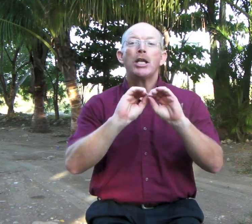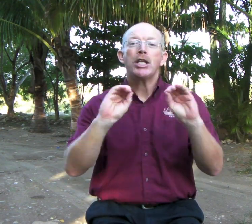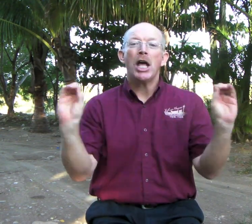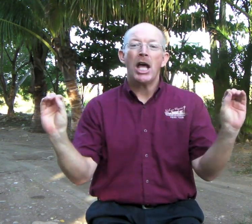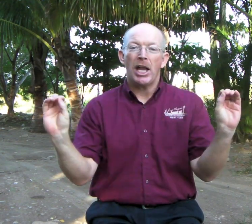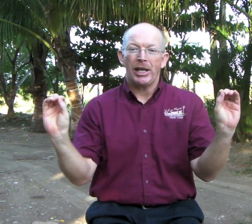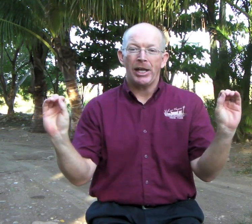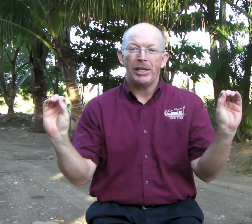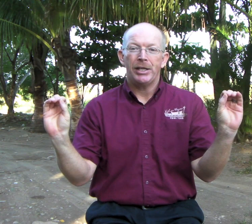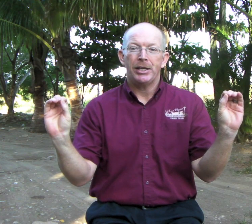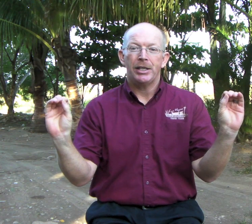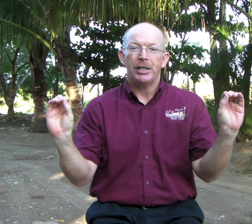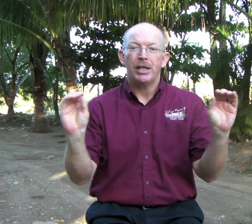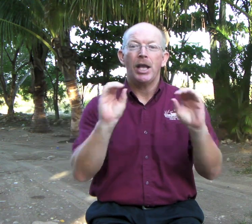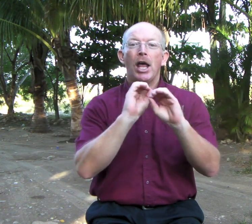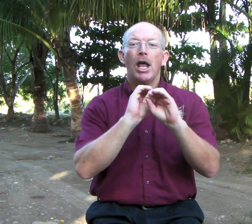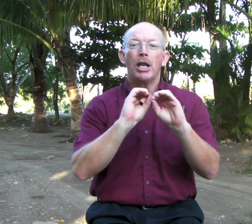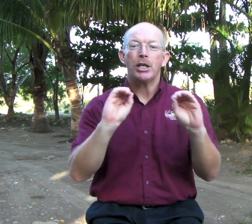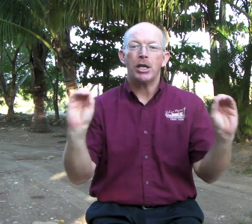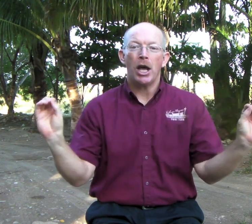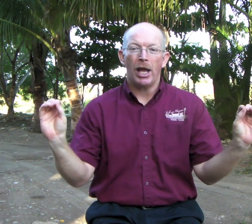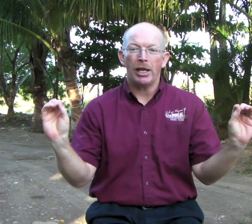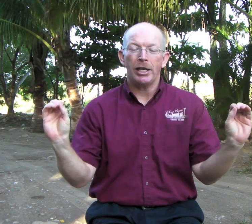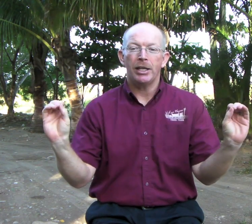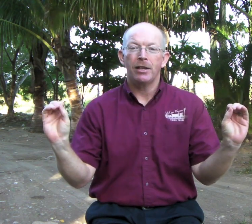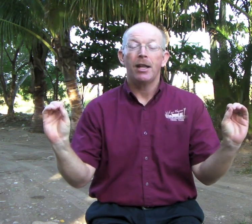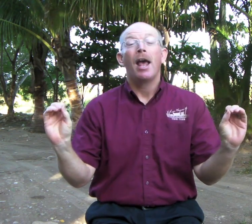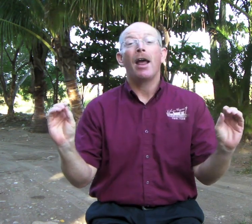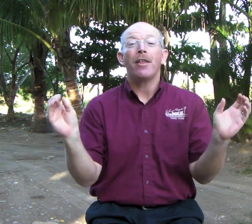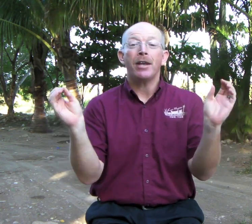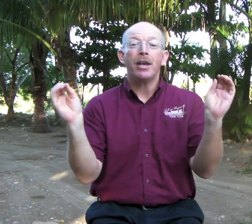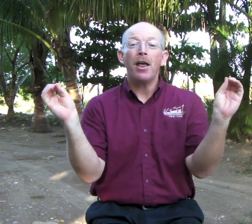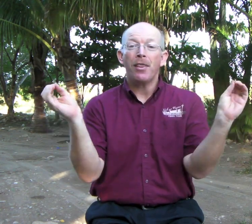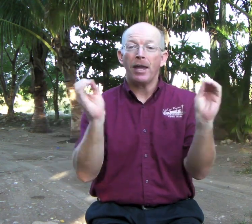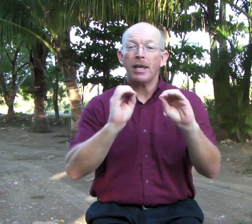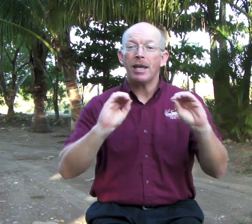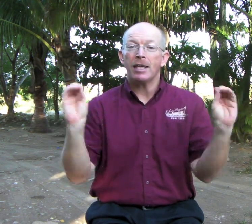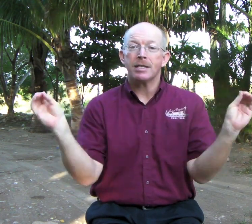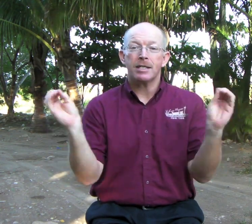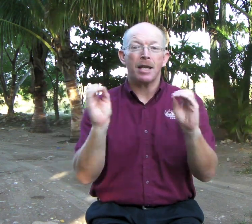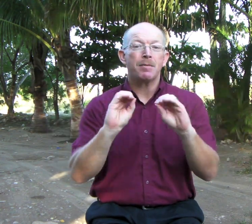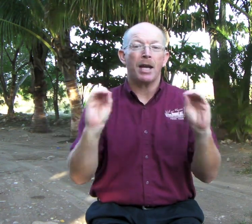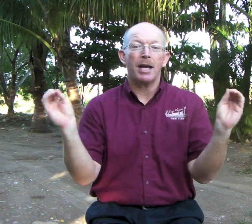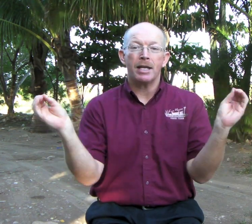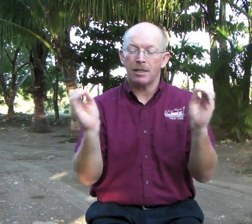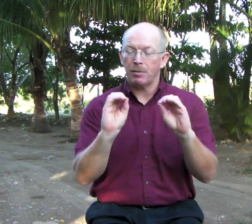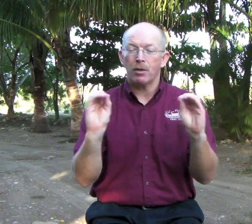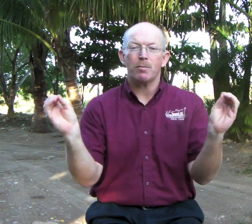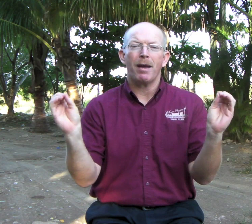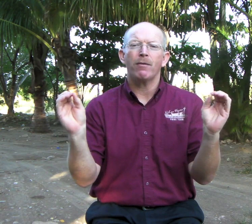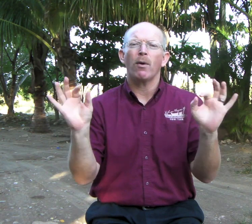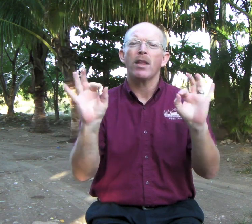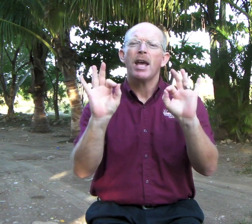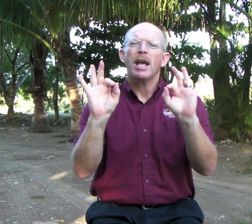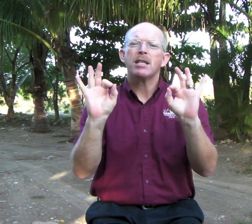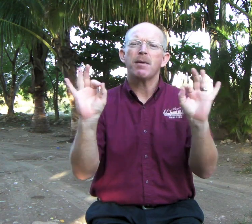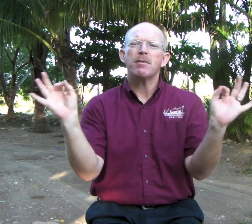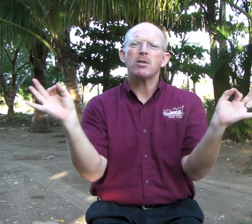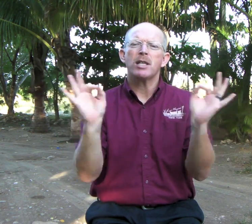None. None. And then nothing is the same sign except it goes back and forth. And sometimes you'll see